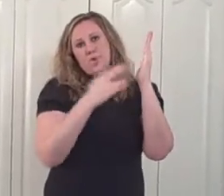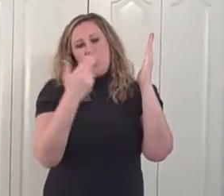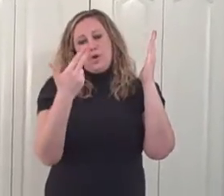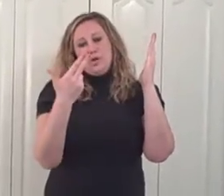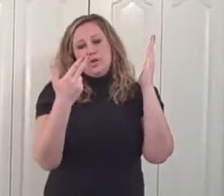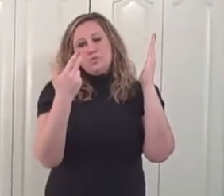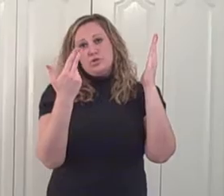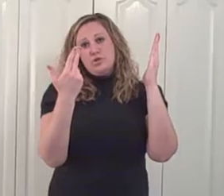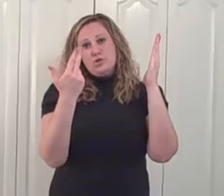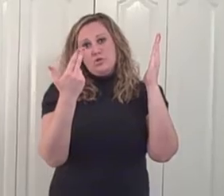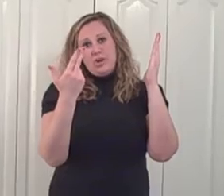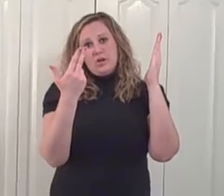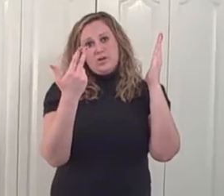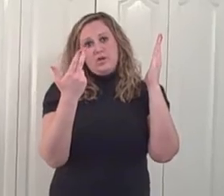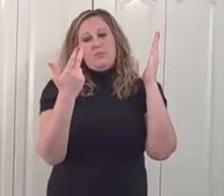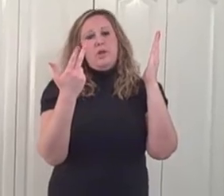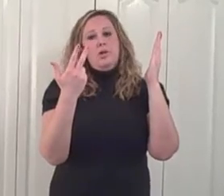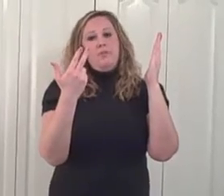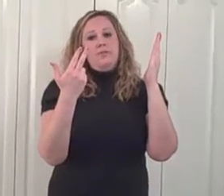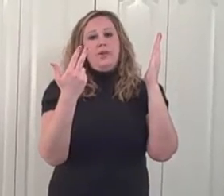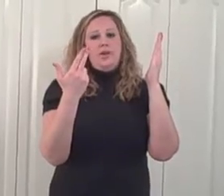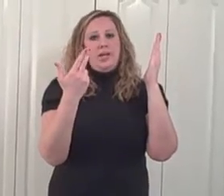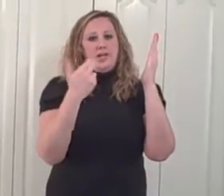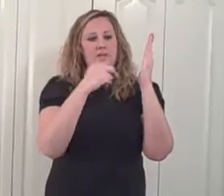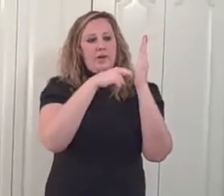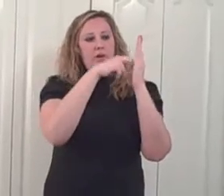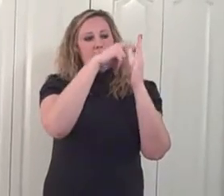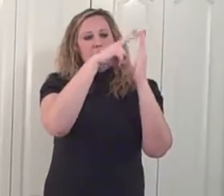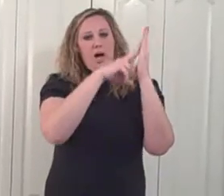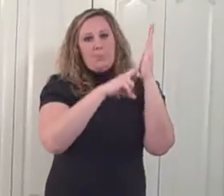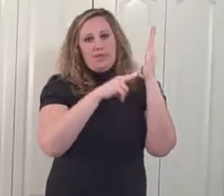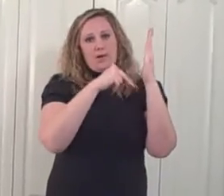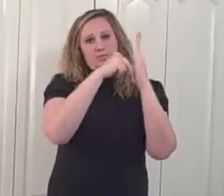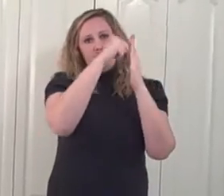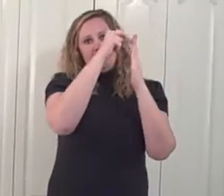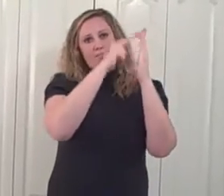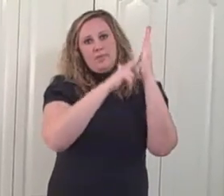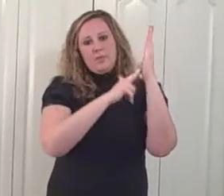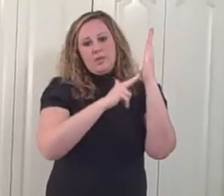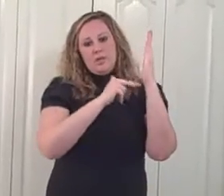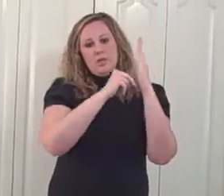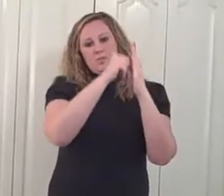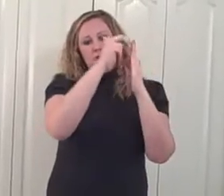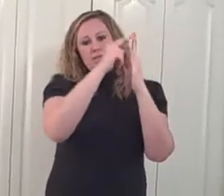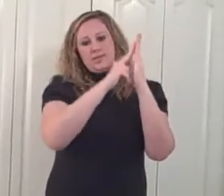Or you can use two fingers, your middle finger and index finger up and down. Paint.